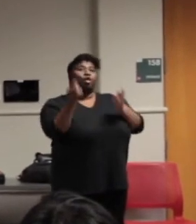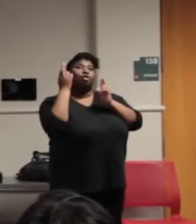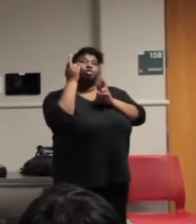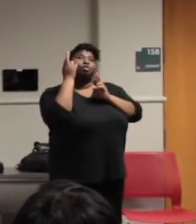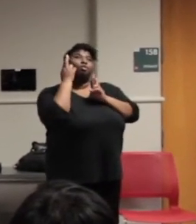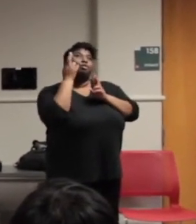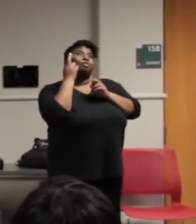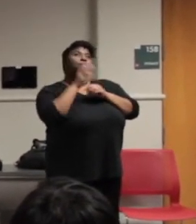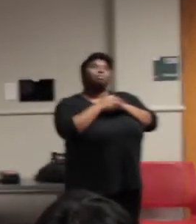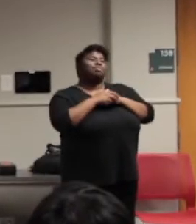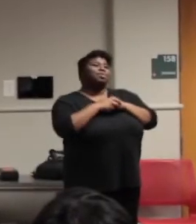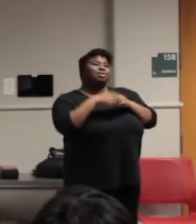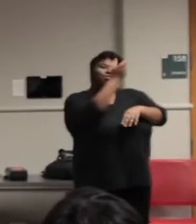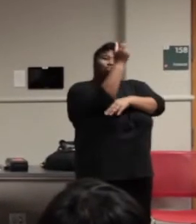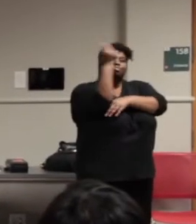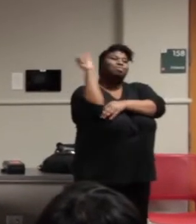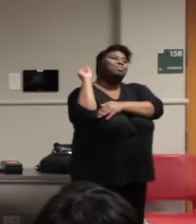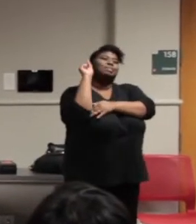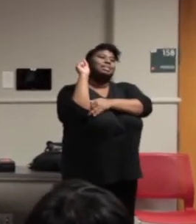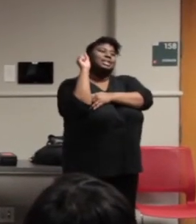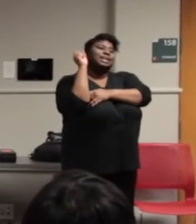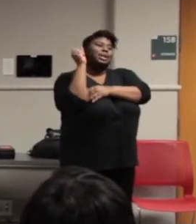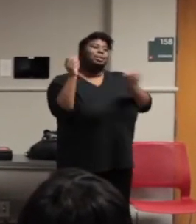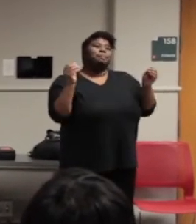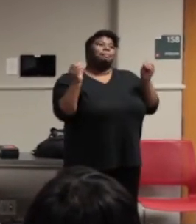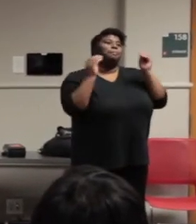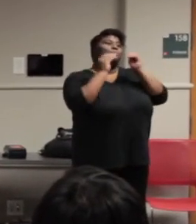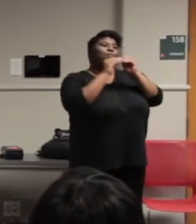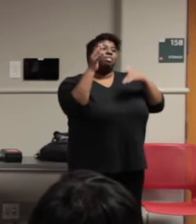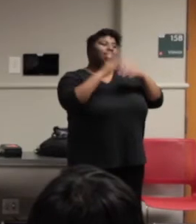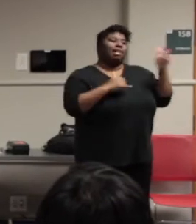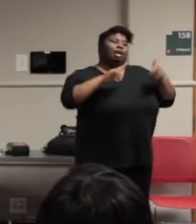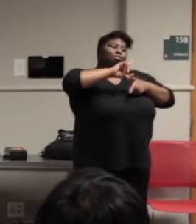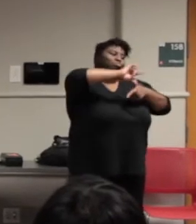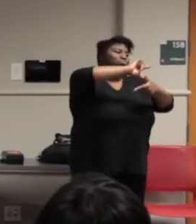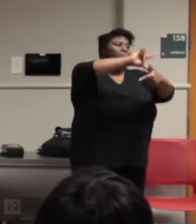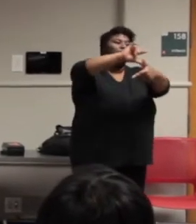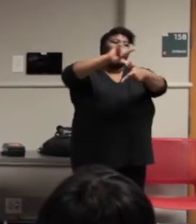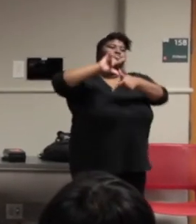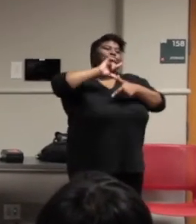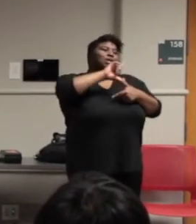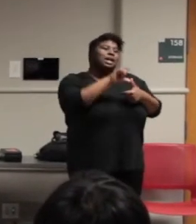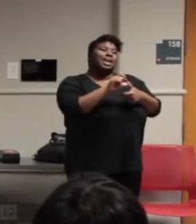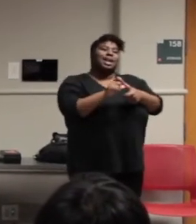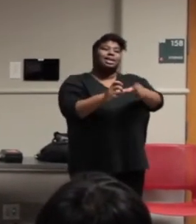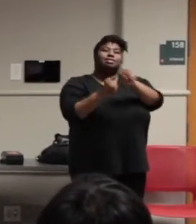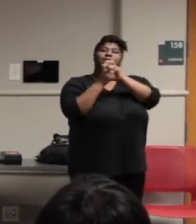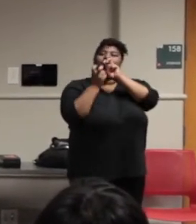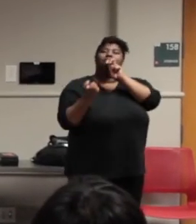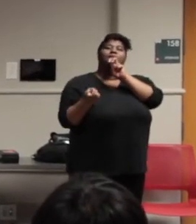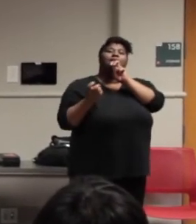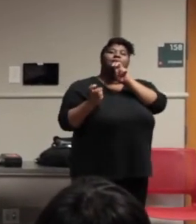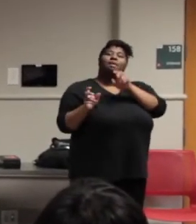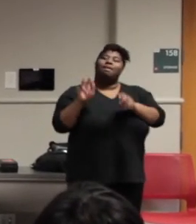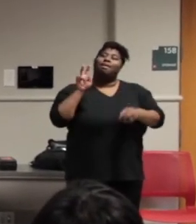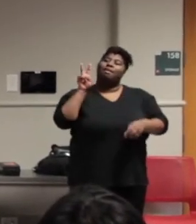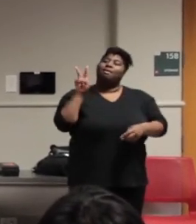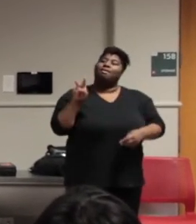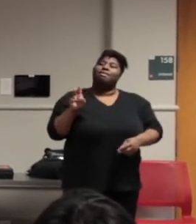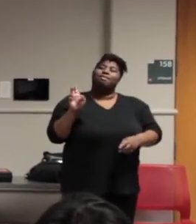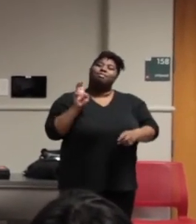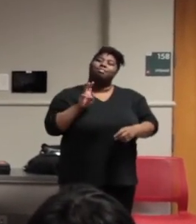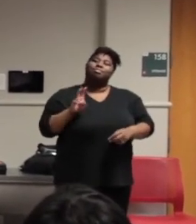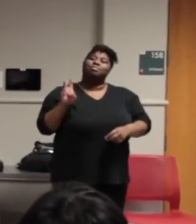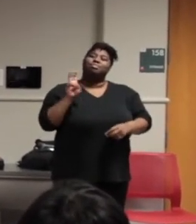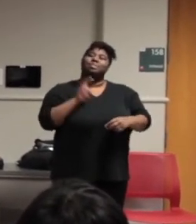in more rebellious regard than the eye of a hurricane. Pulling so far back, I stood admiring the entire earth as you from beyond the moon. Then,